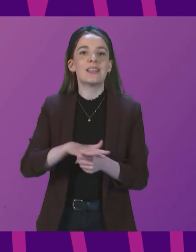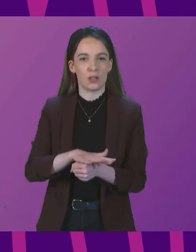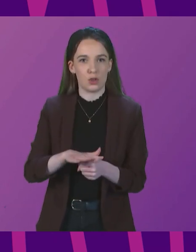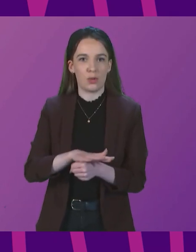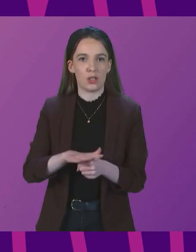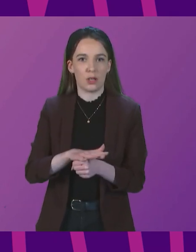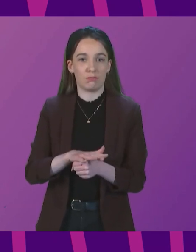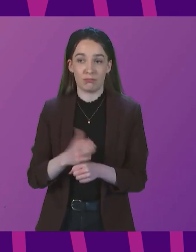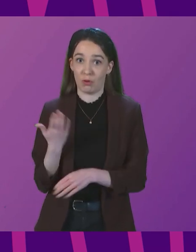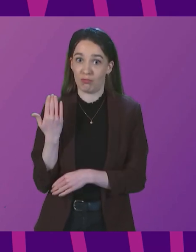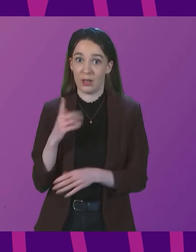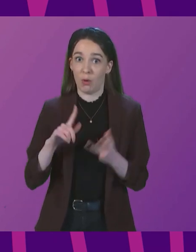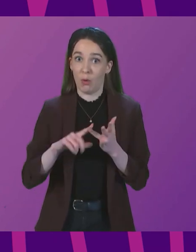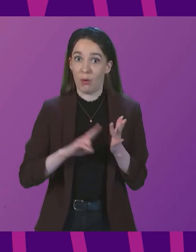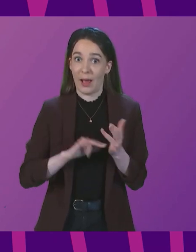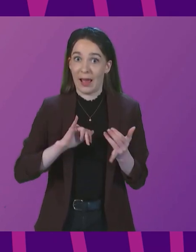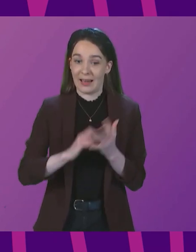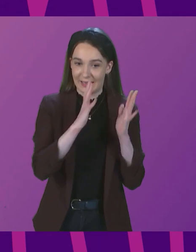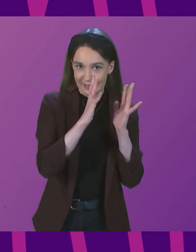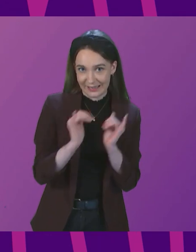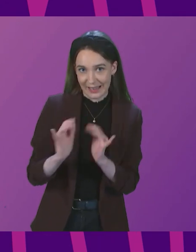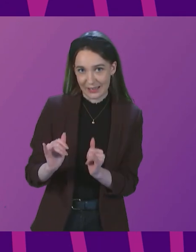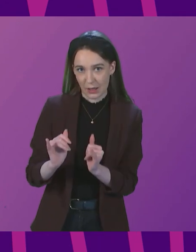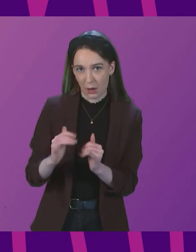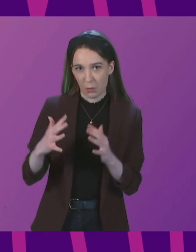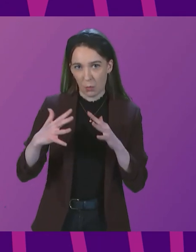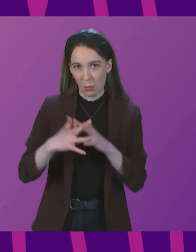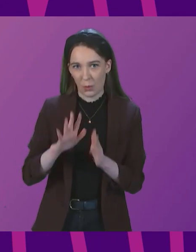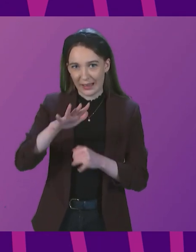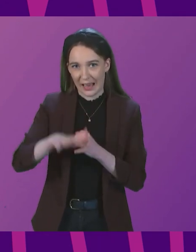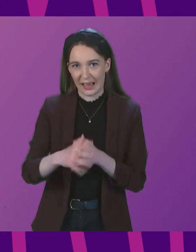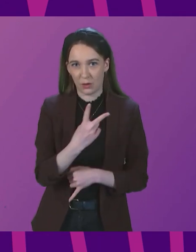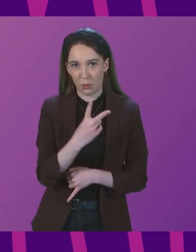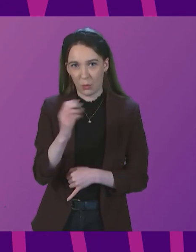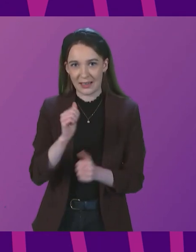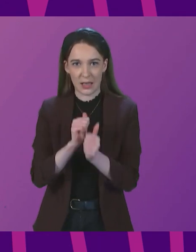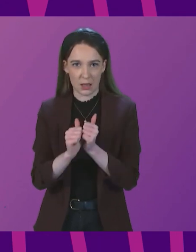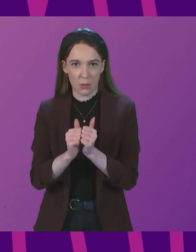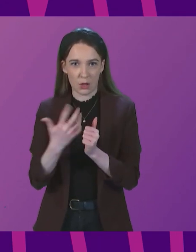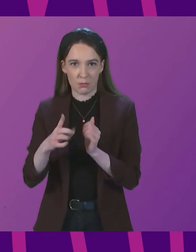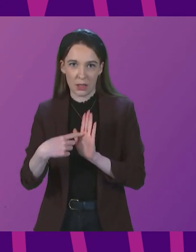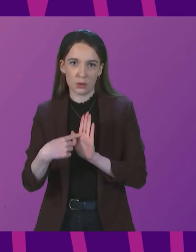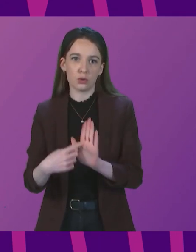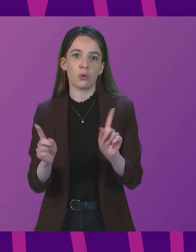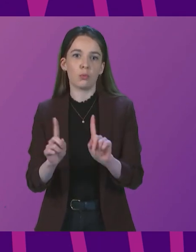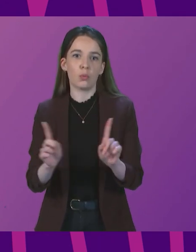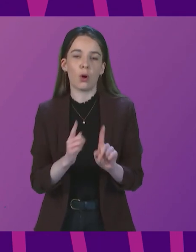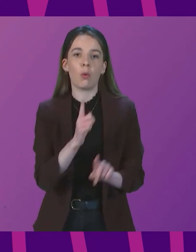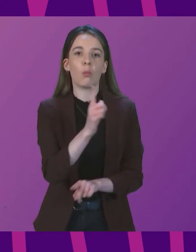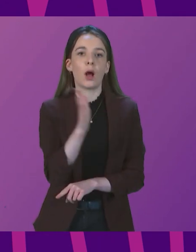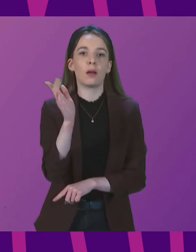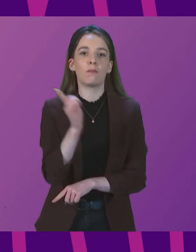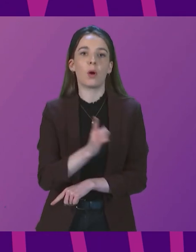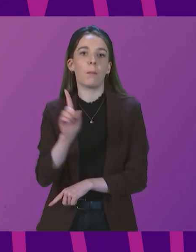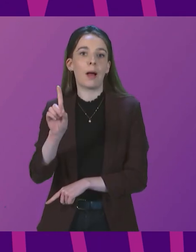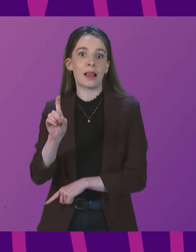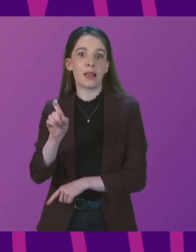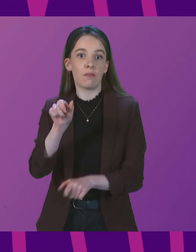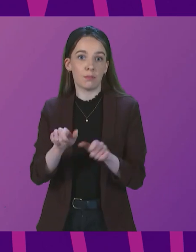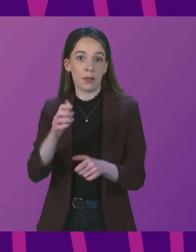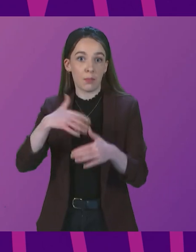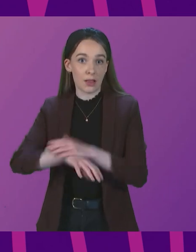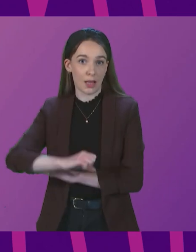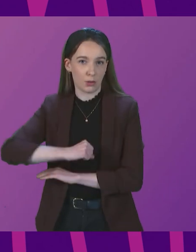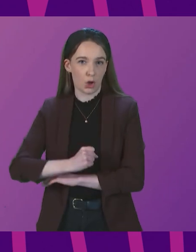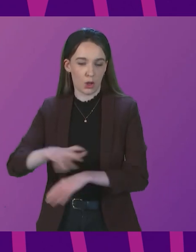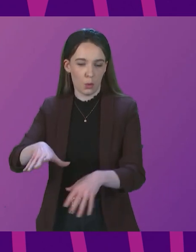most recent ONS Covid infection survey for the week ending 20th March indicated that one in 11 people in Scotland had